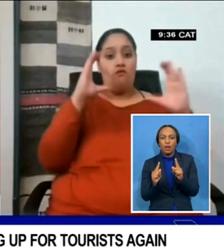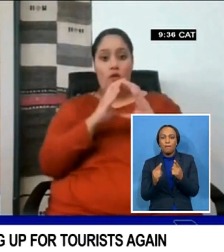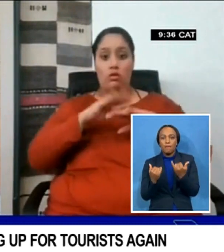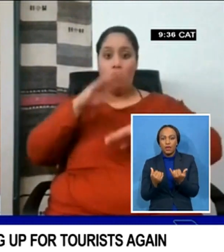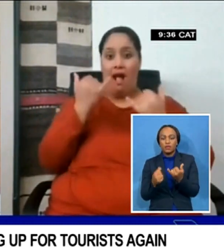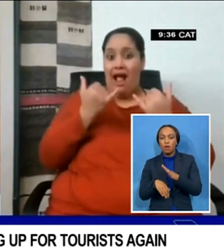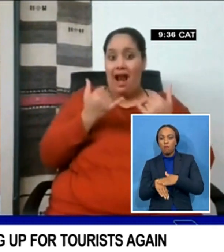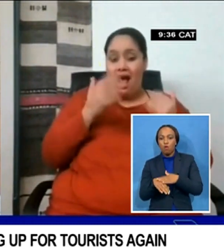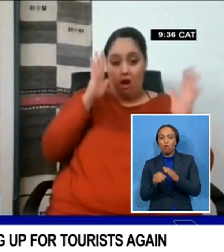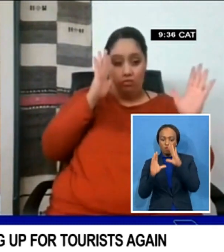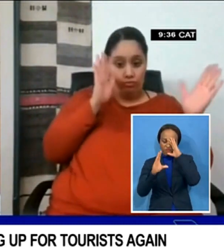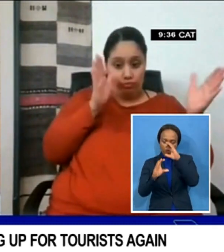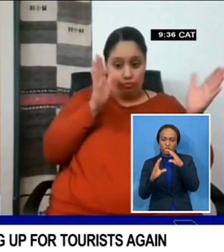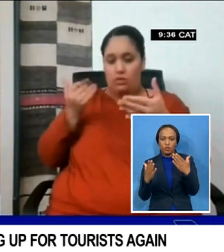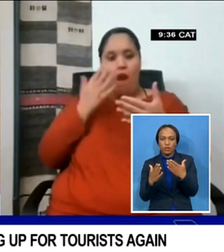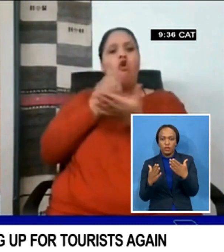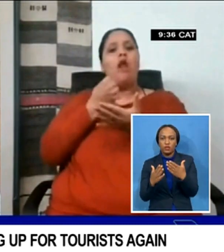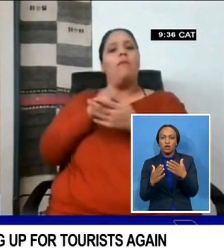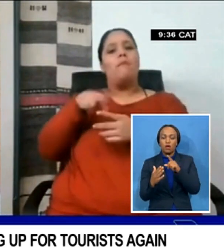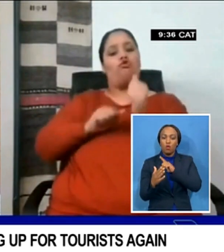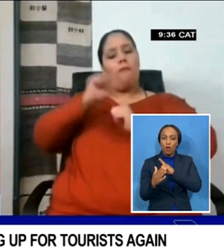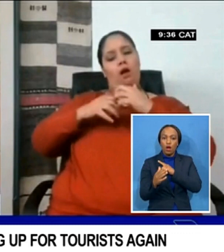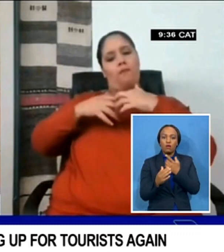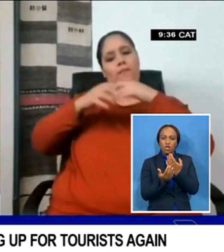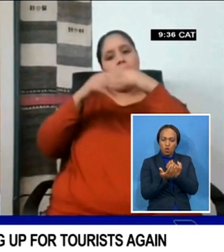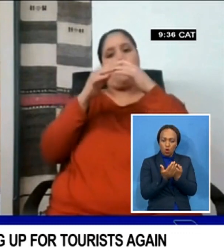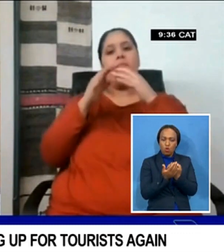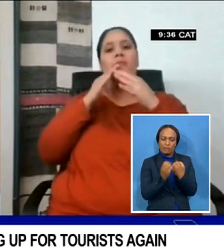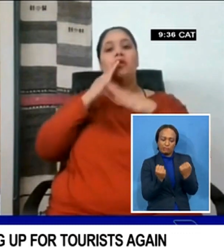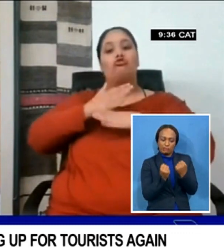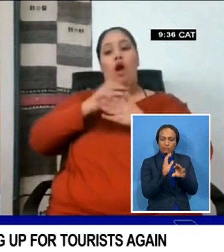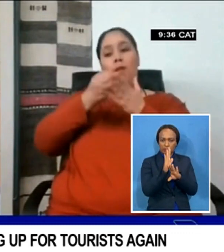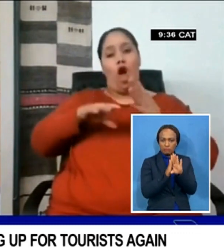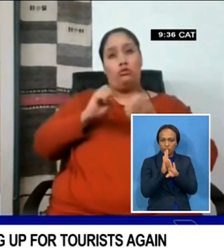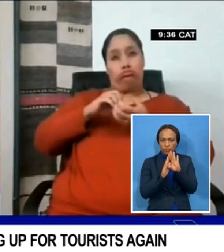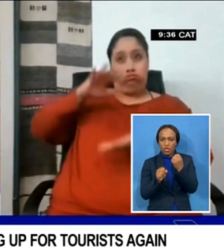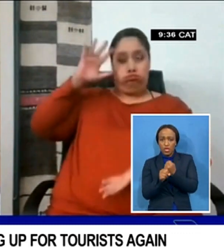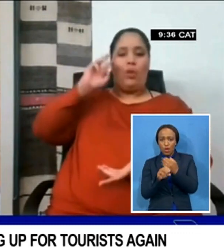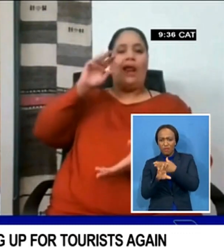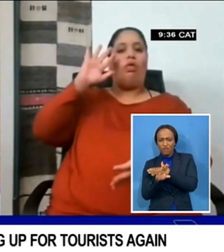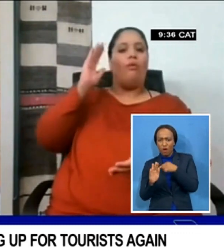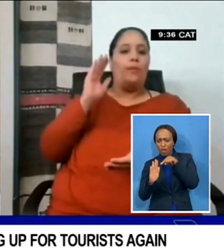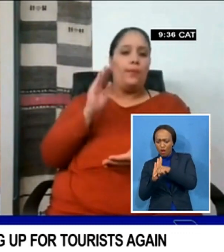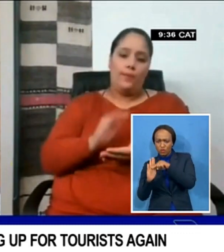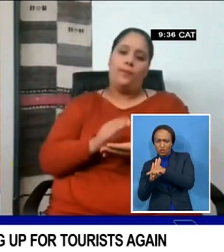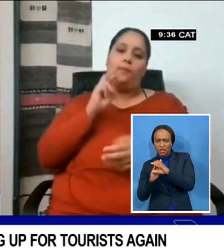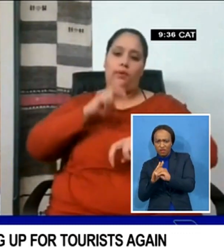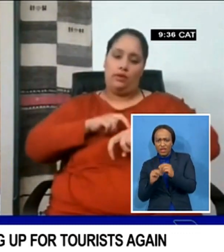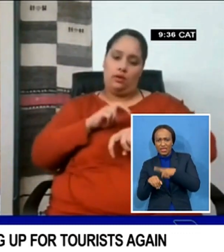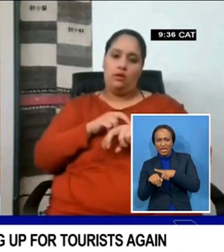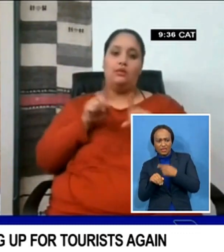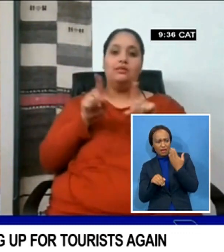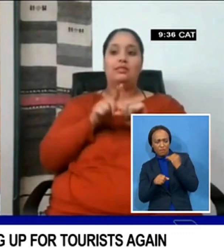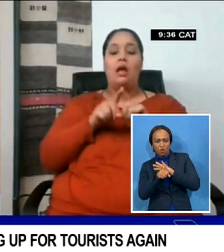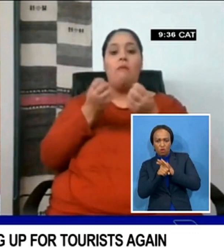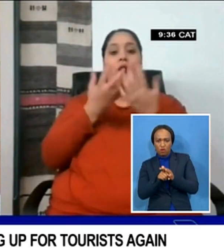getting the economy back, clawing back those jobs that we lost during this period and specifically the number of jobs in